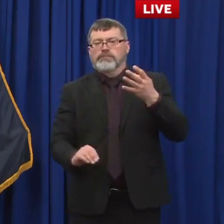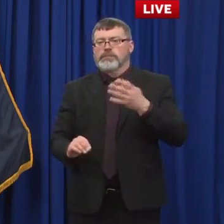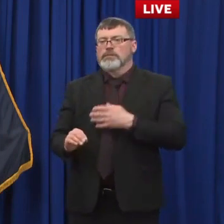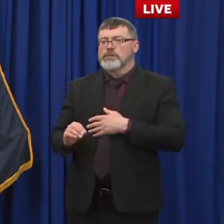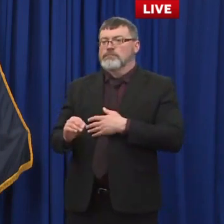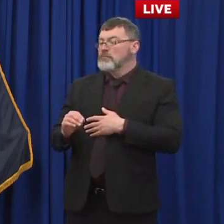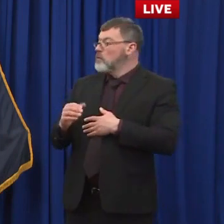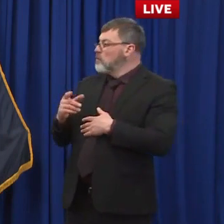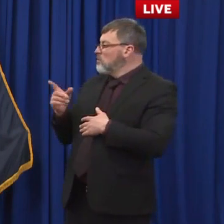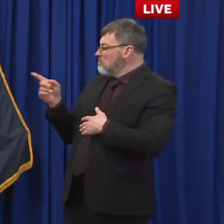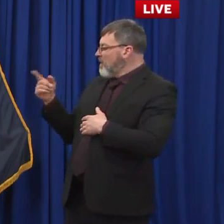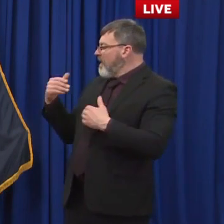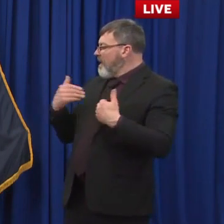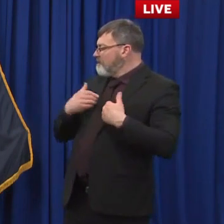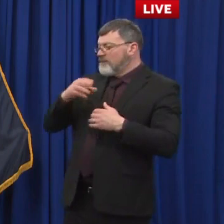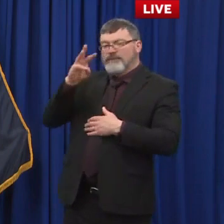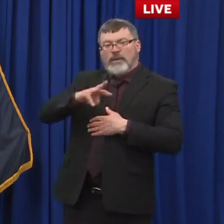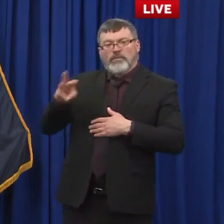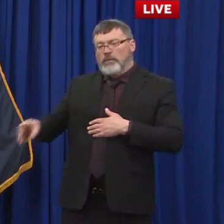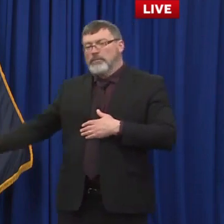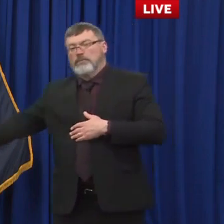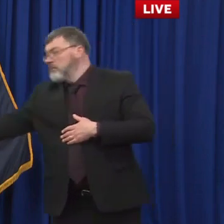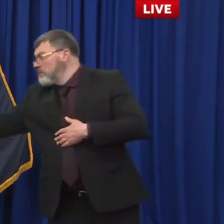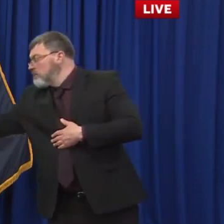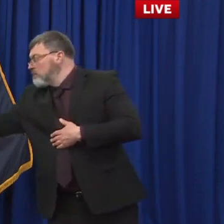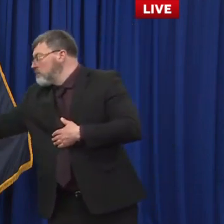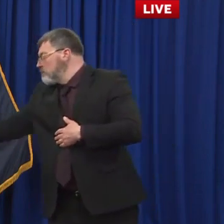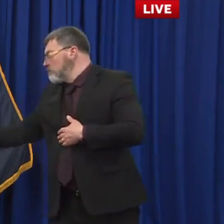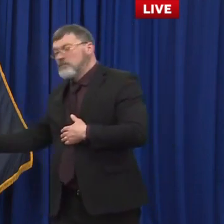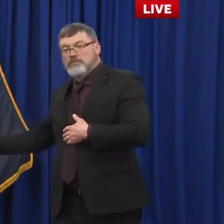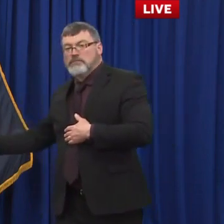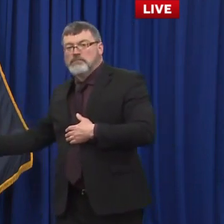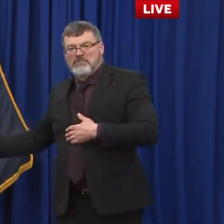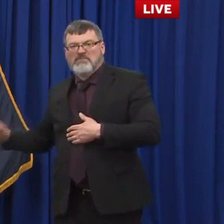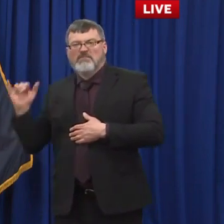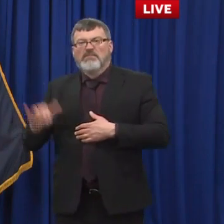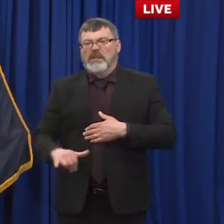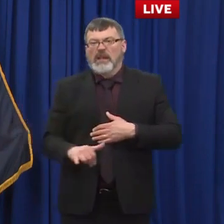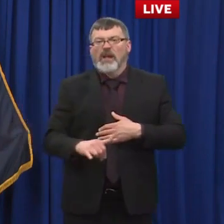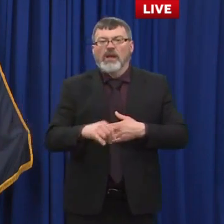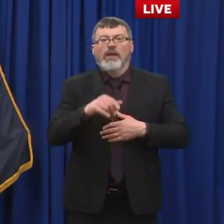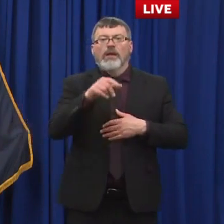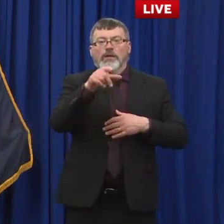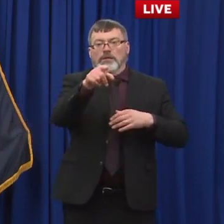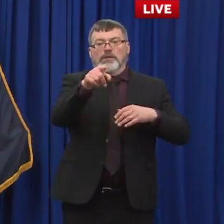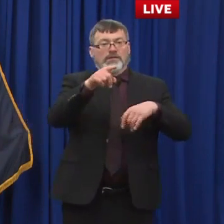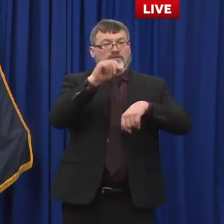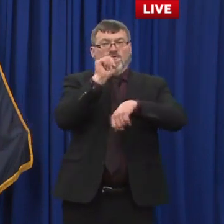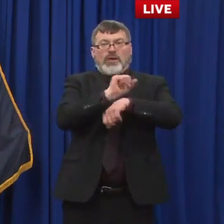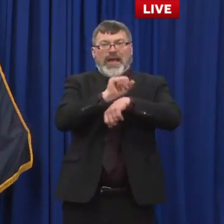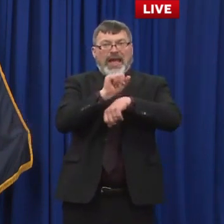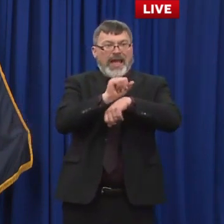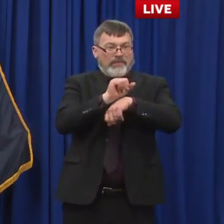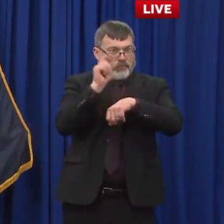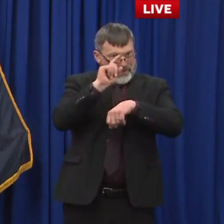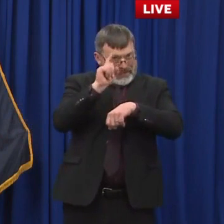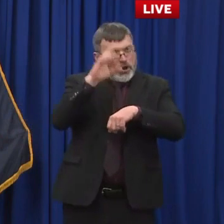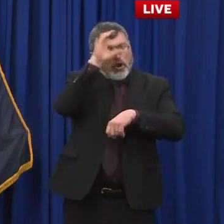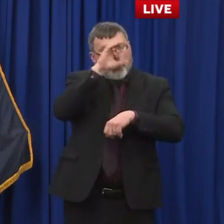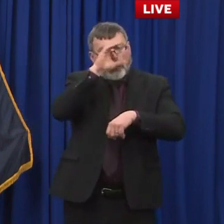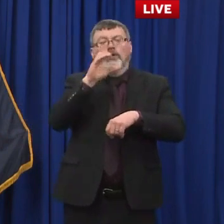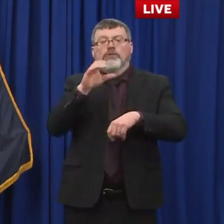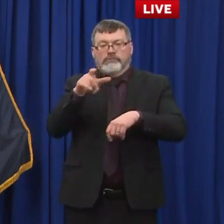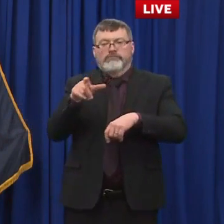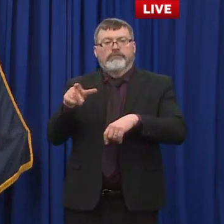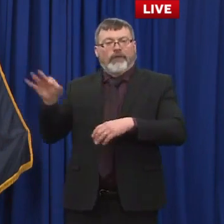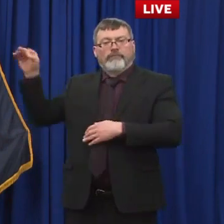here. That's a great place to go just to see where the job fairs are, what areas they may be specializing in. But every one of them has been